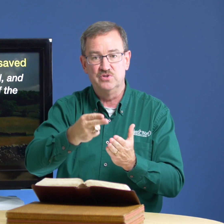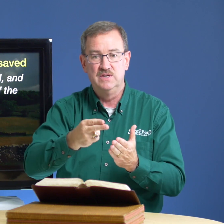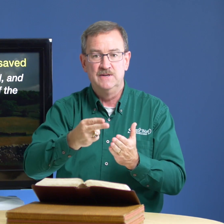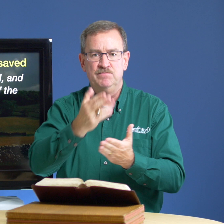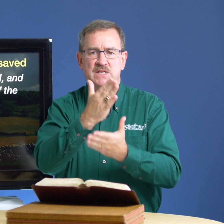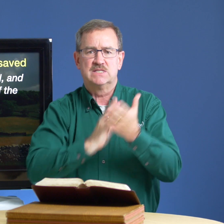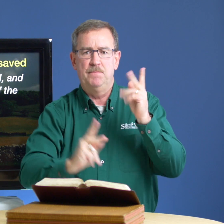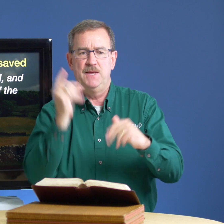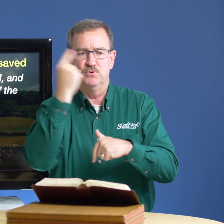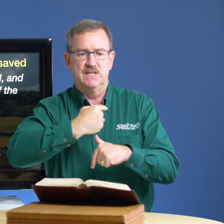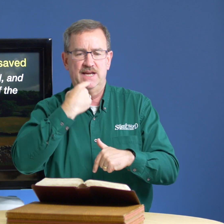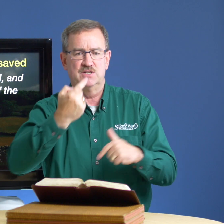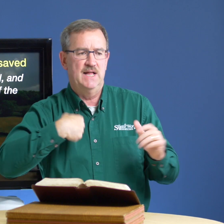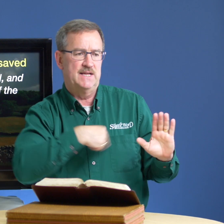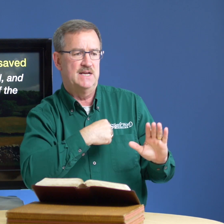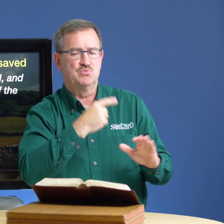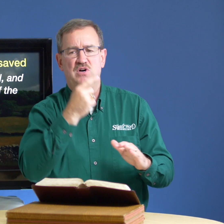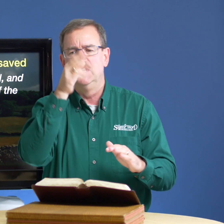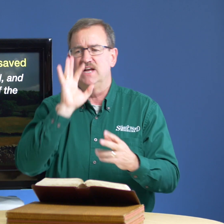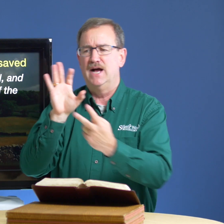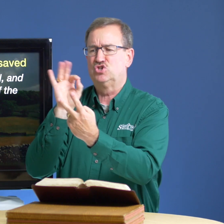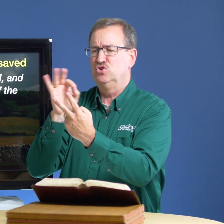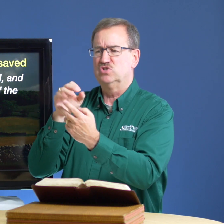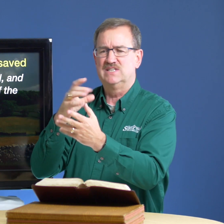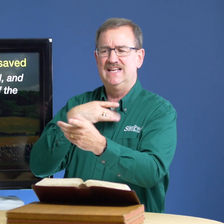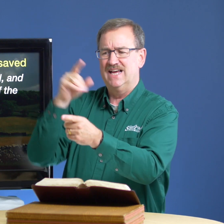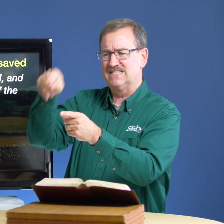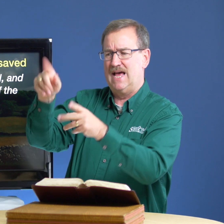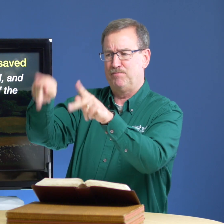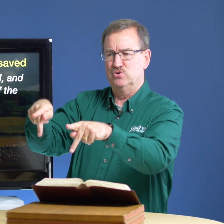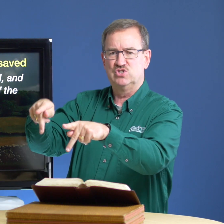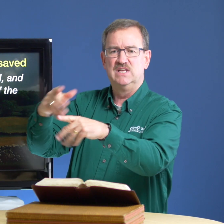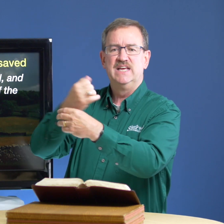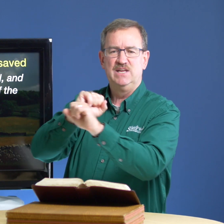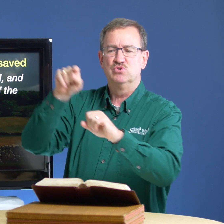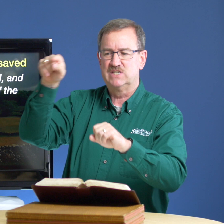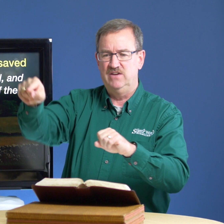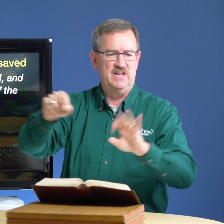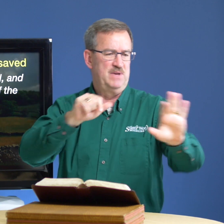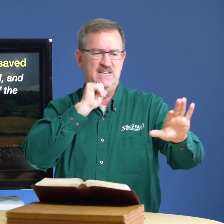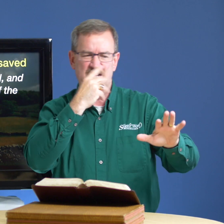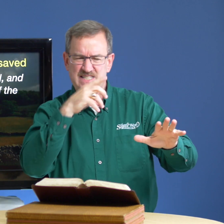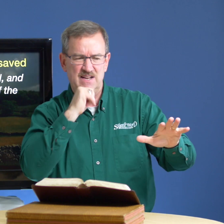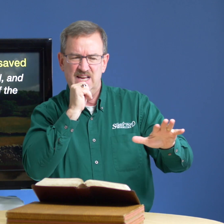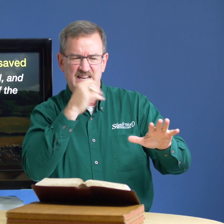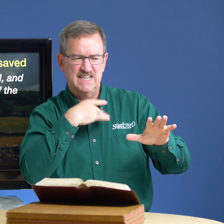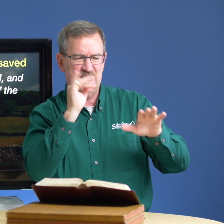some people today are telling us well god chooses he likes that person he will save him he doesn't he doesn't